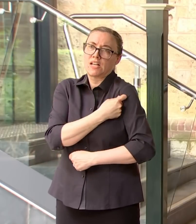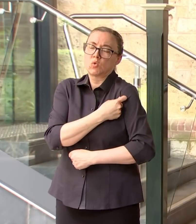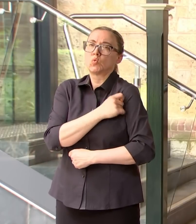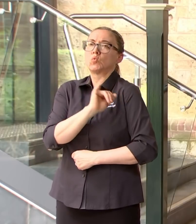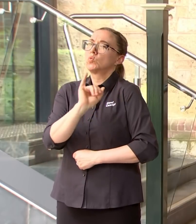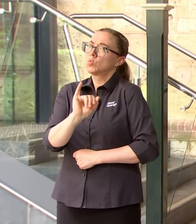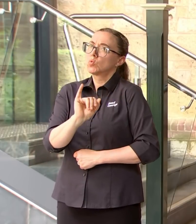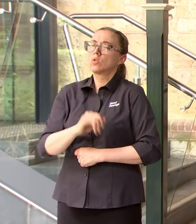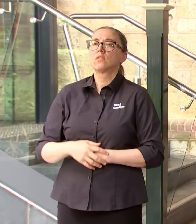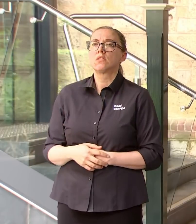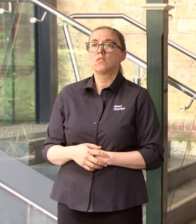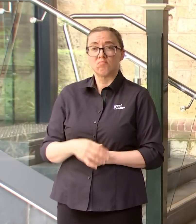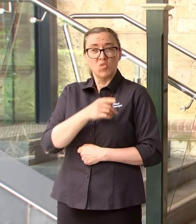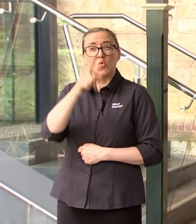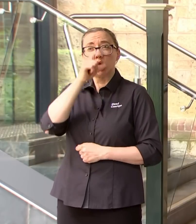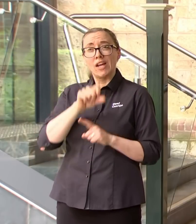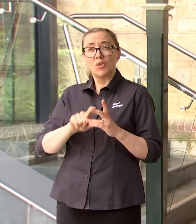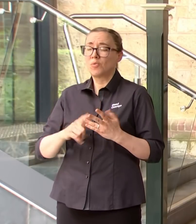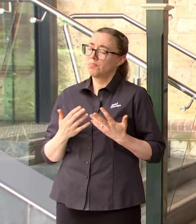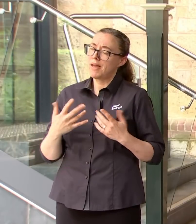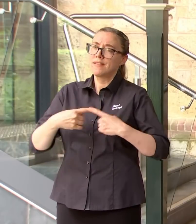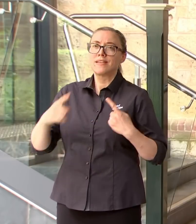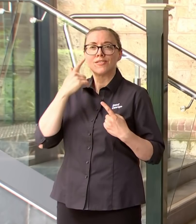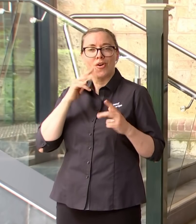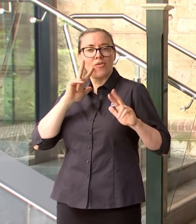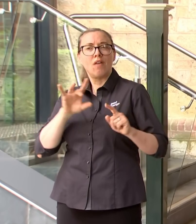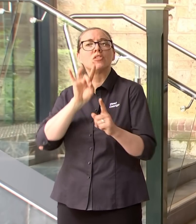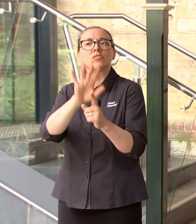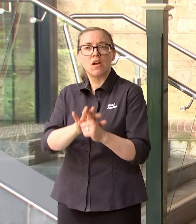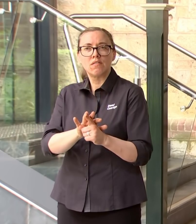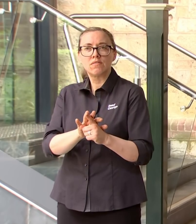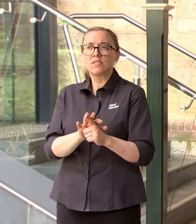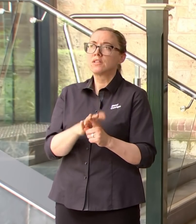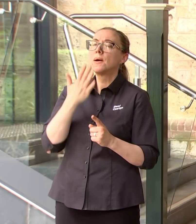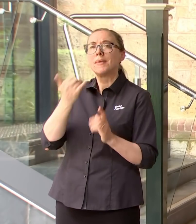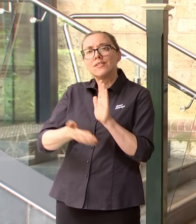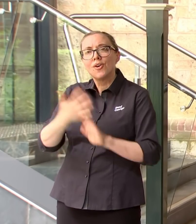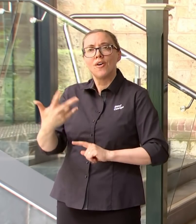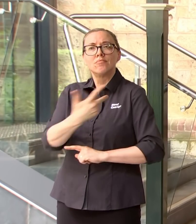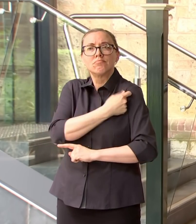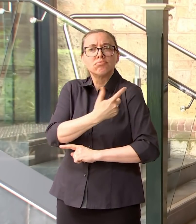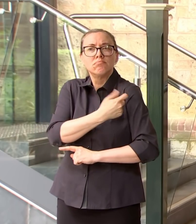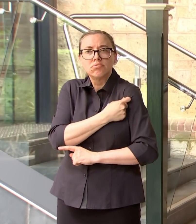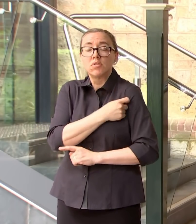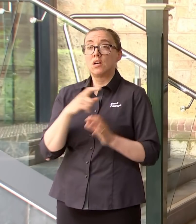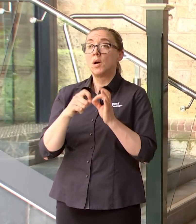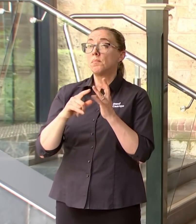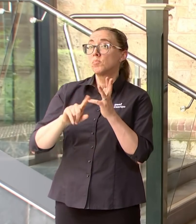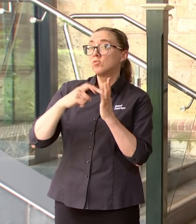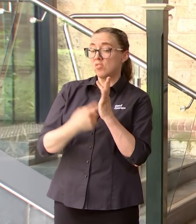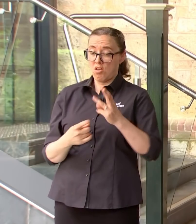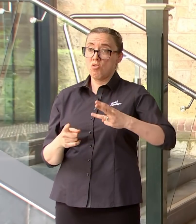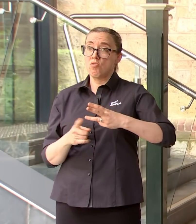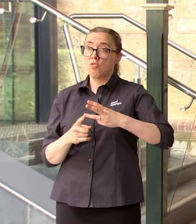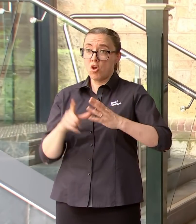the do everything you can to tell your friends and your family to have their those doses to get that boost to protect themselves their families